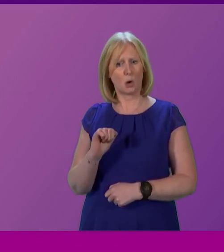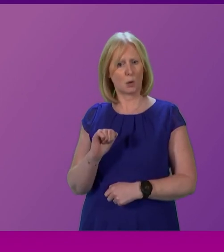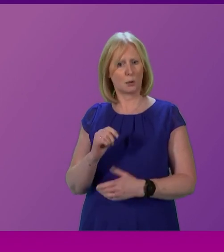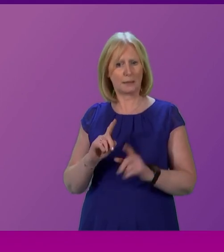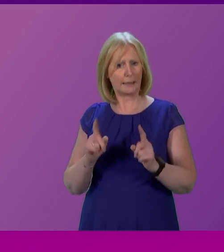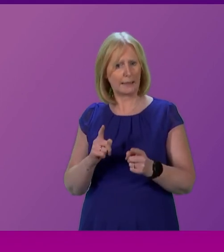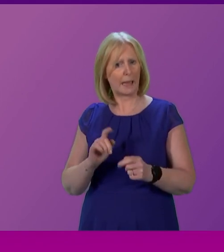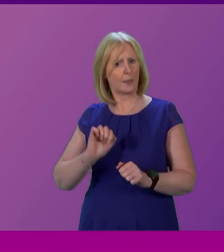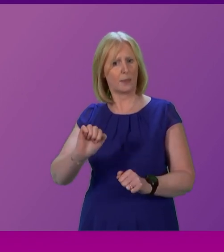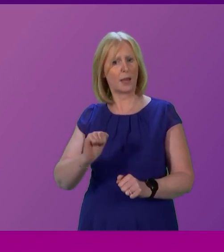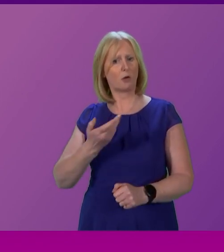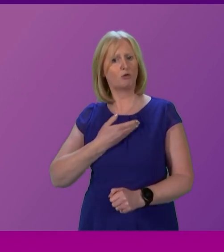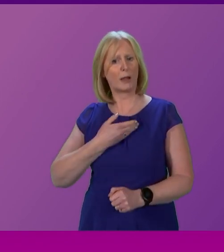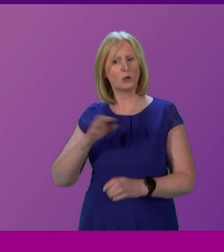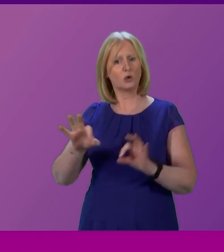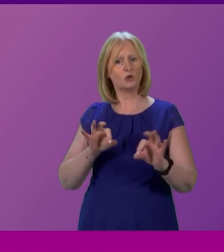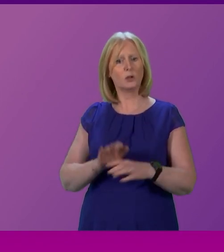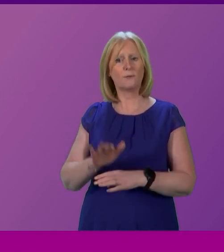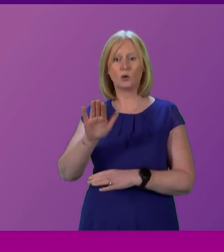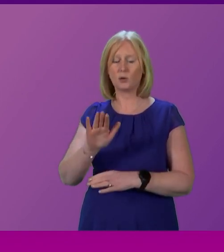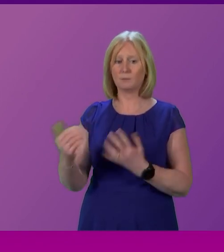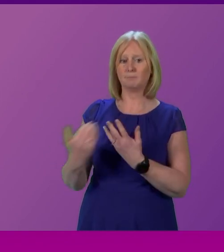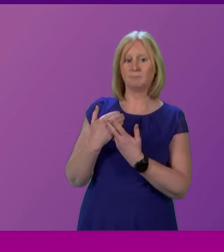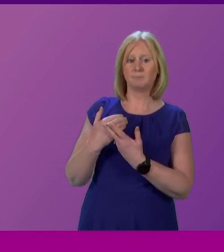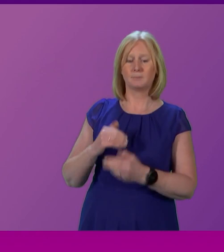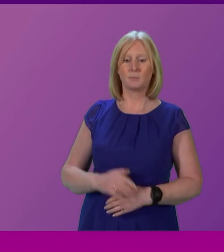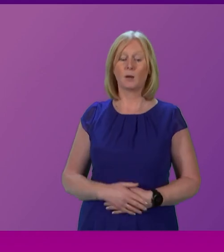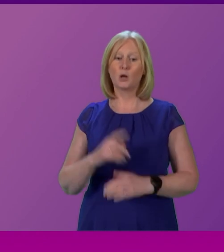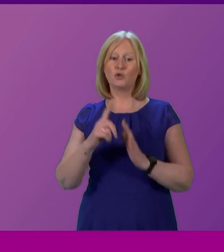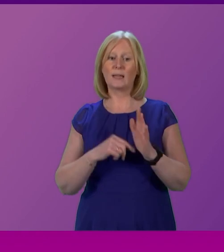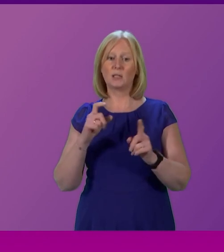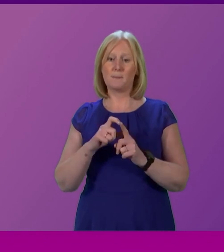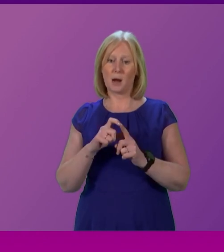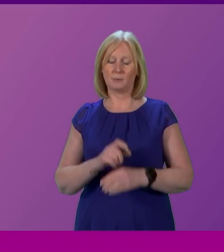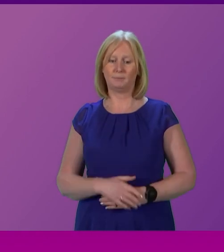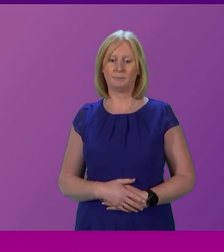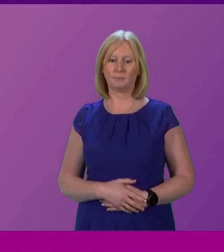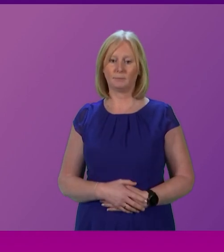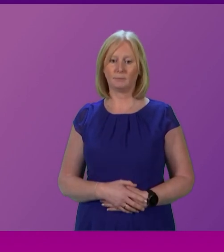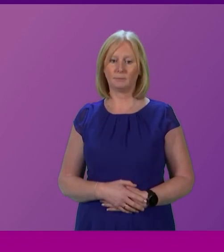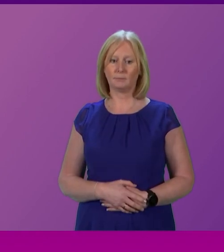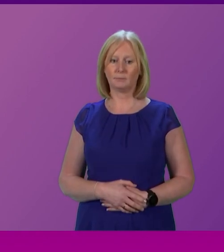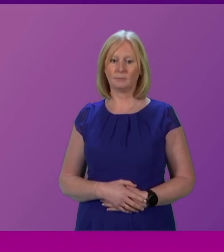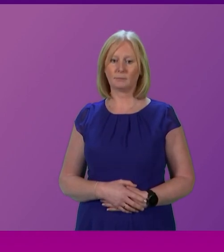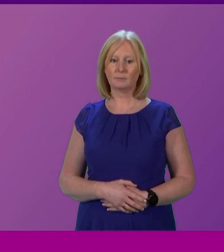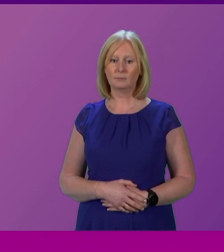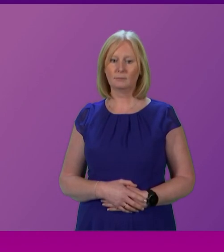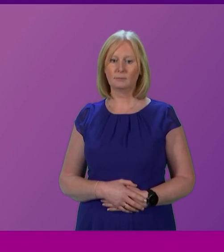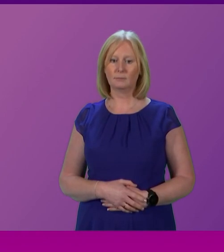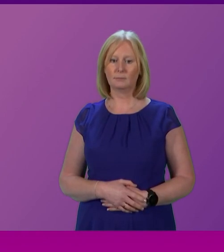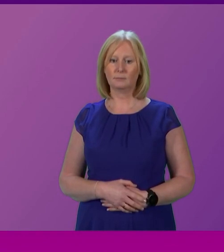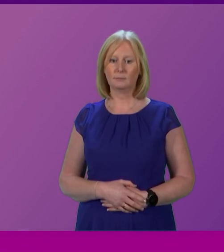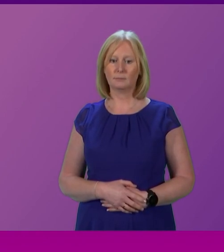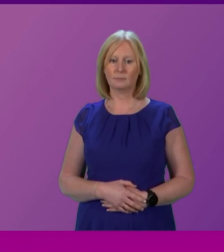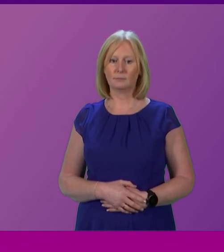choose their own future. Do you have a particular intervention? Yes. Jackie Dunbar. Thank you. I thought it was great for the particular